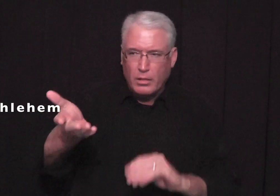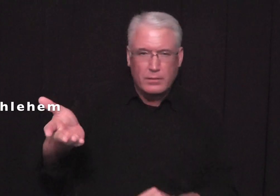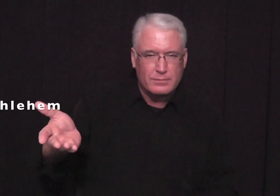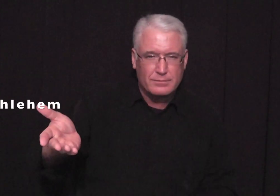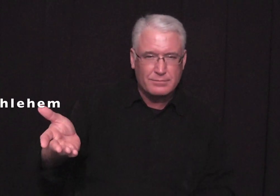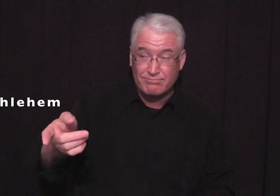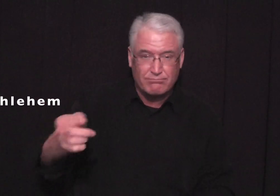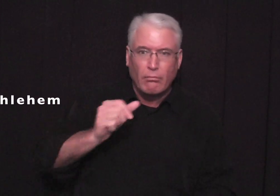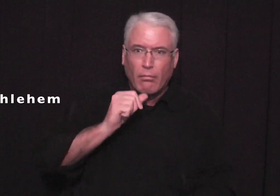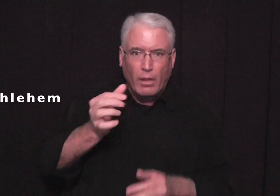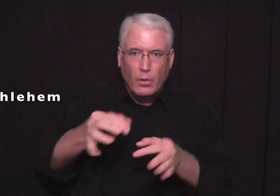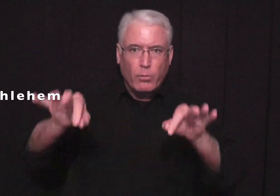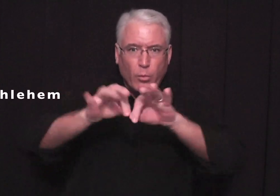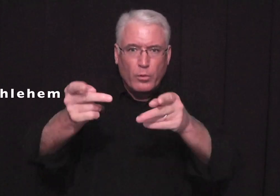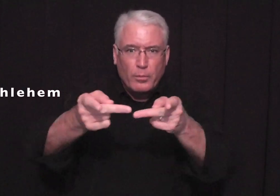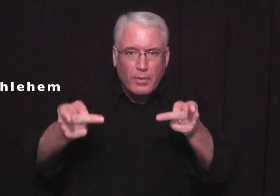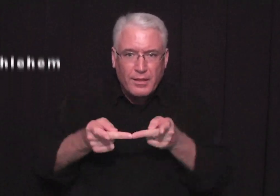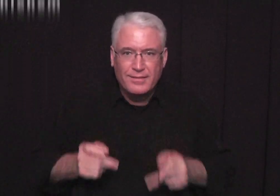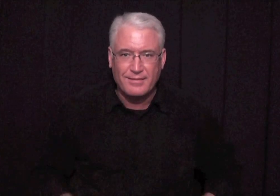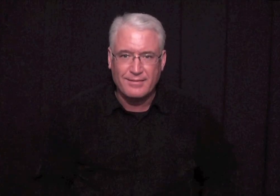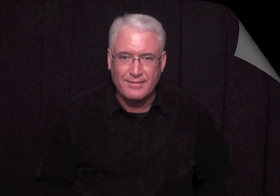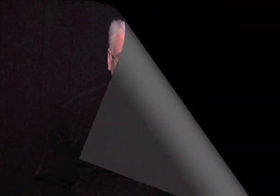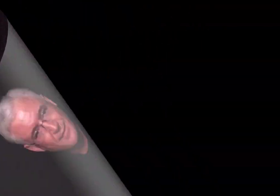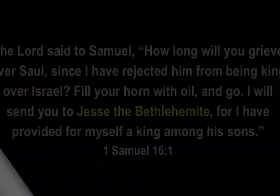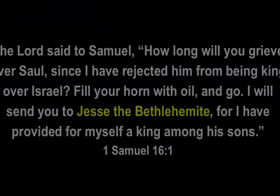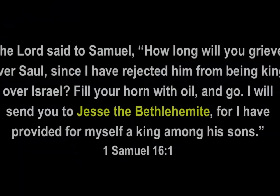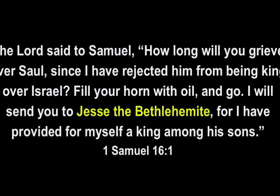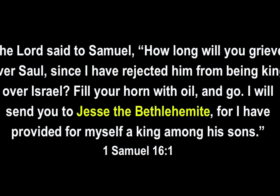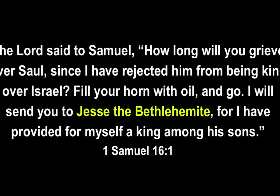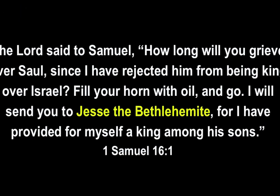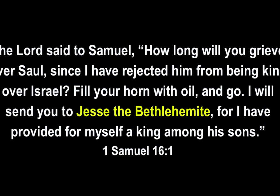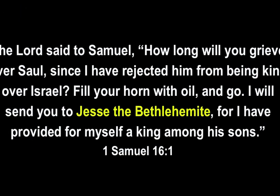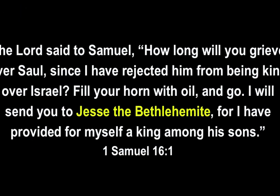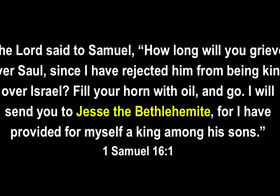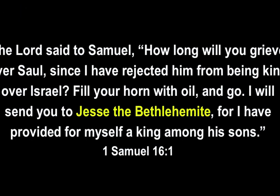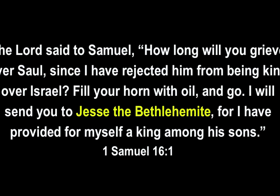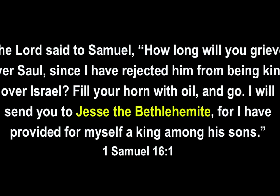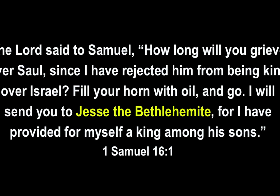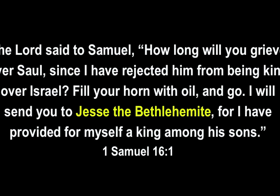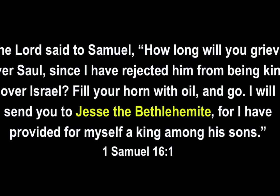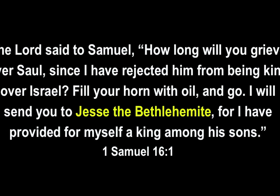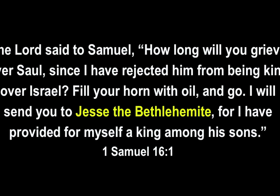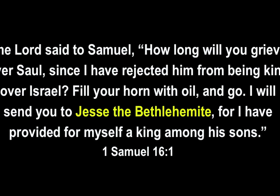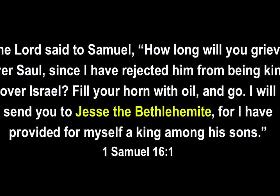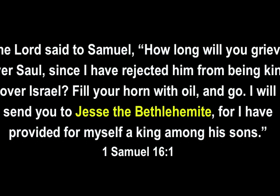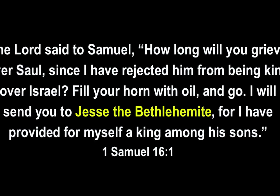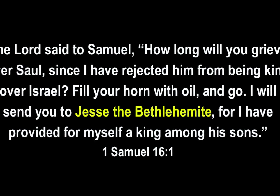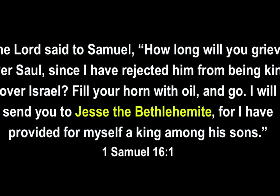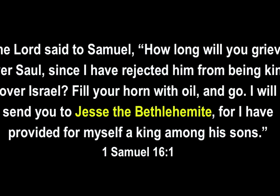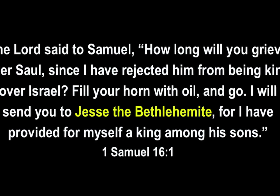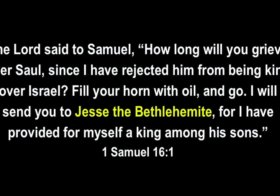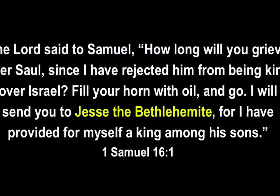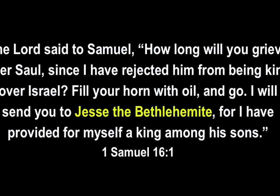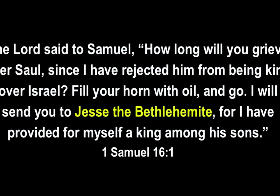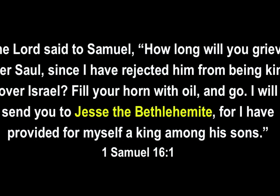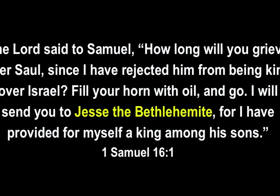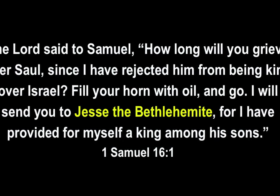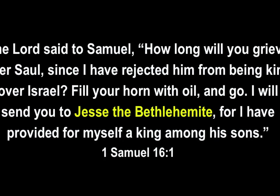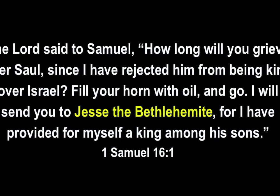bethlehem little unimportant bethlehem the lord said to samuel how long will you grieve over saul since i have rejected him from being